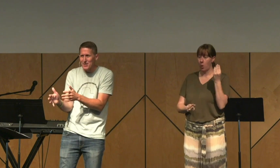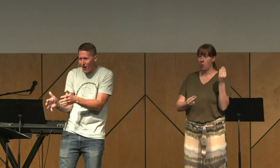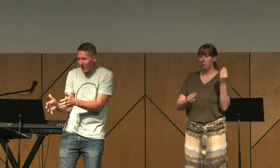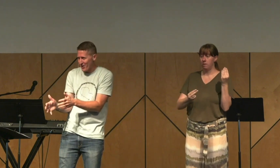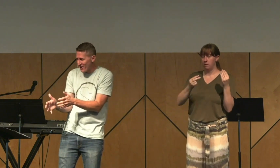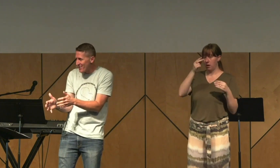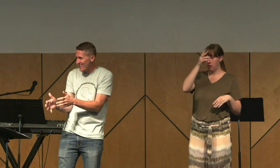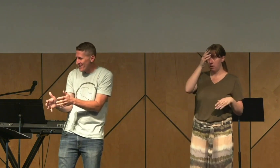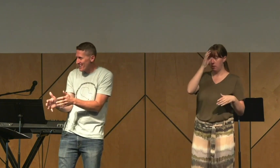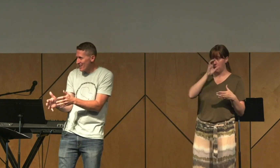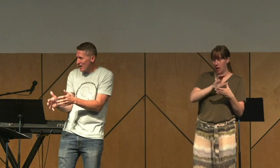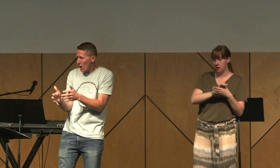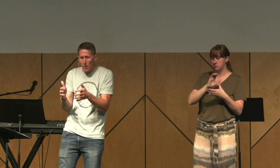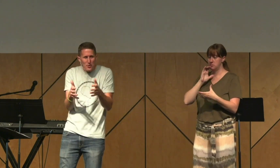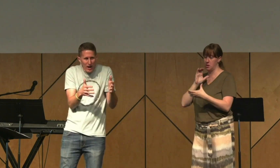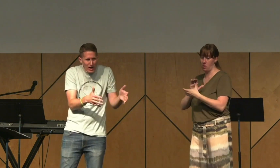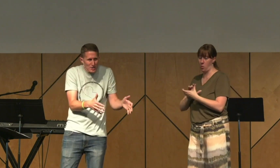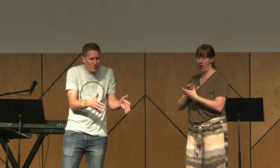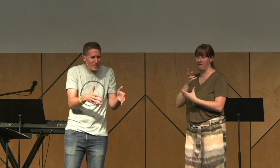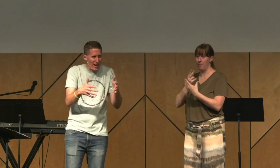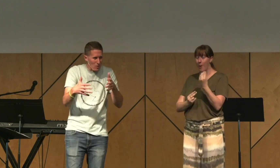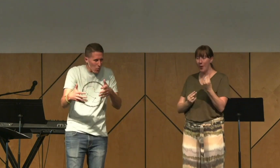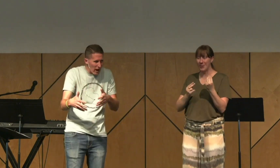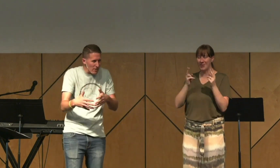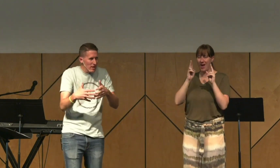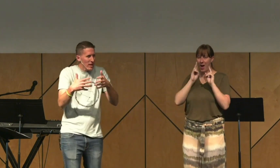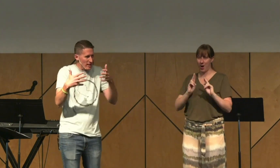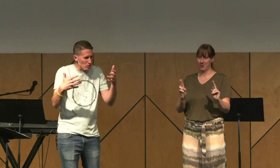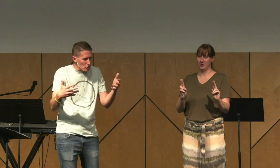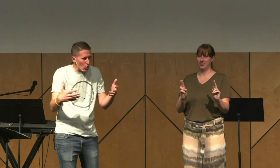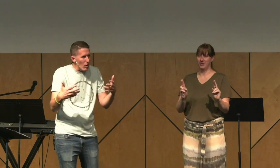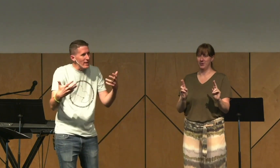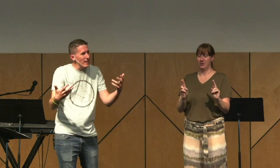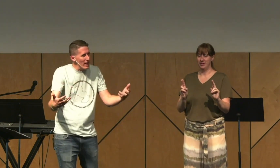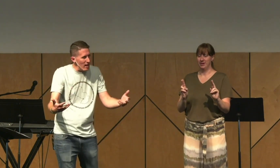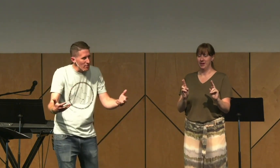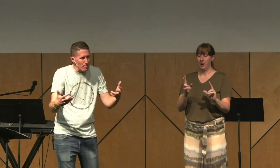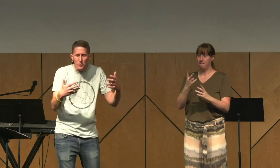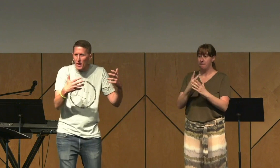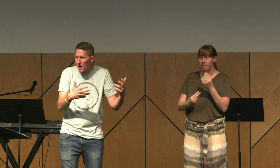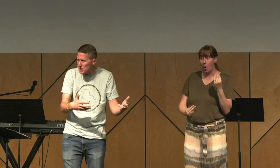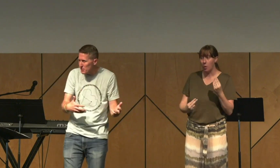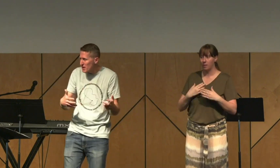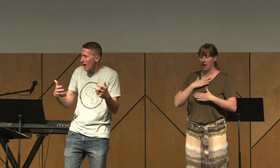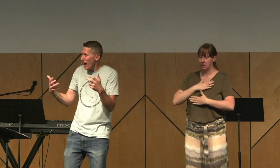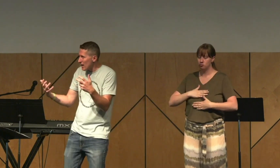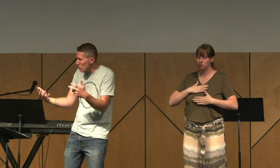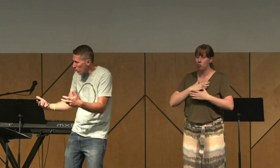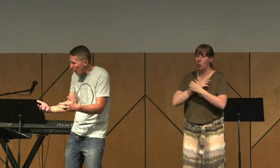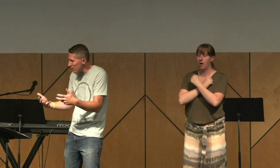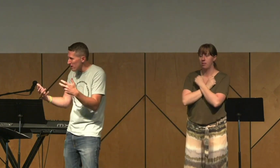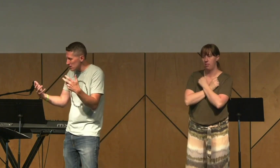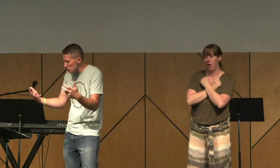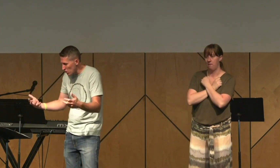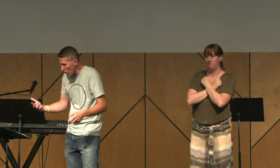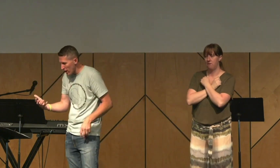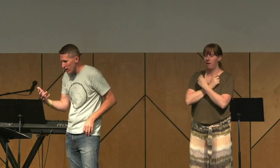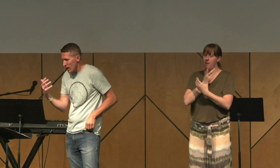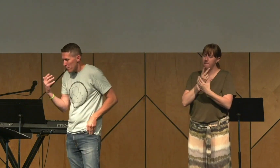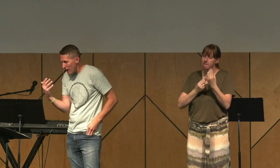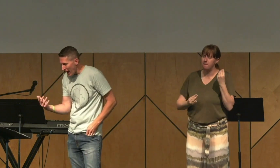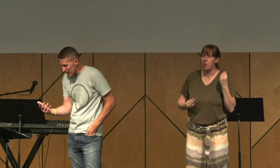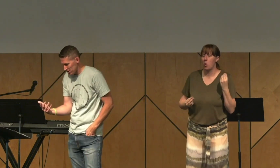wife get honor. Both the husband and wife enjoy love. Both the husband and wife